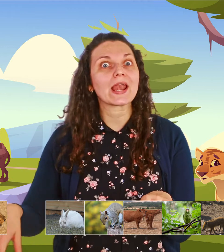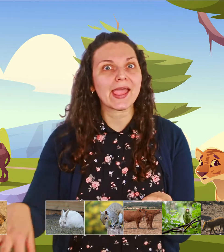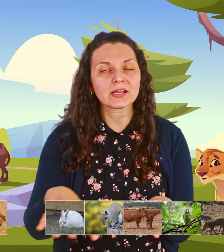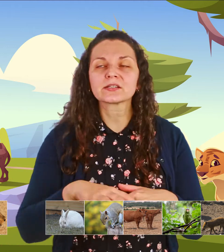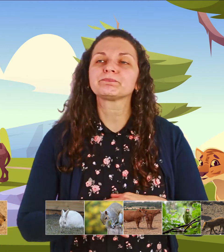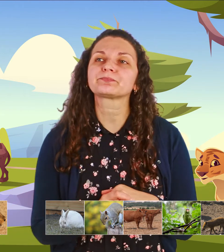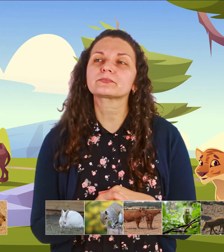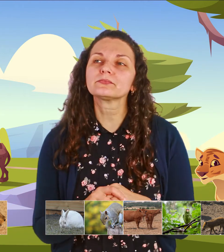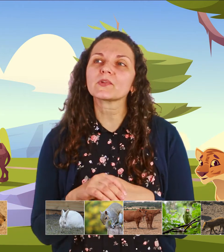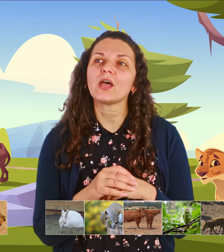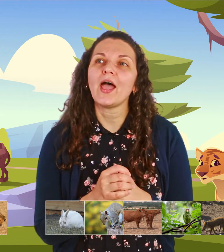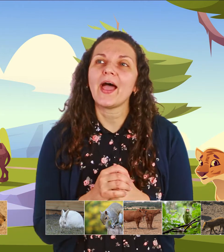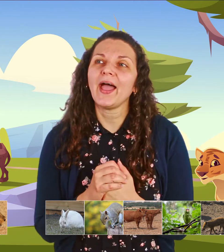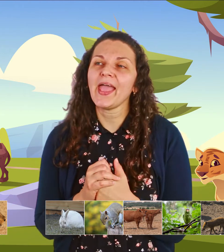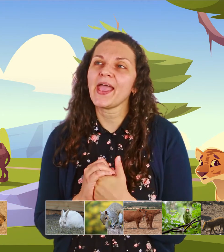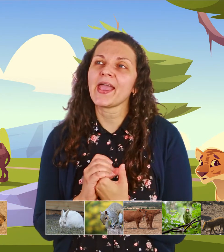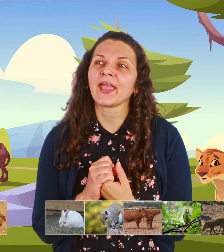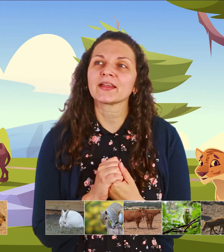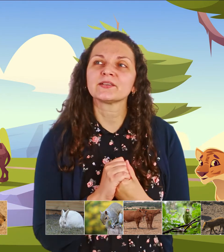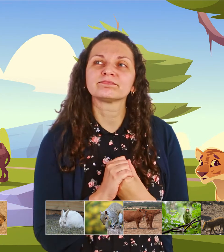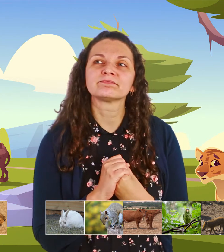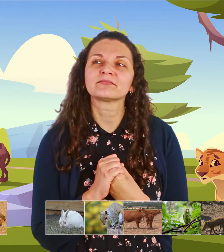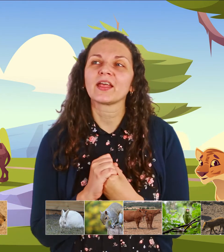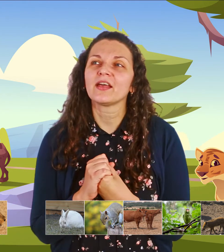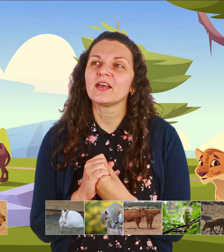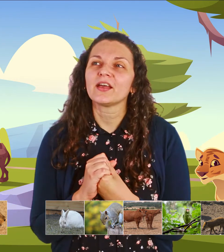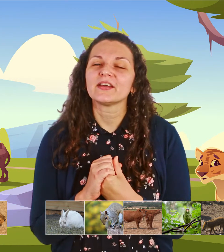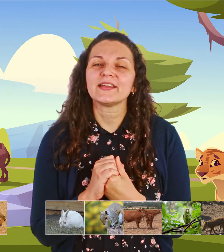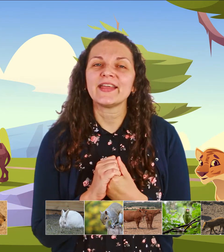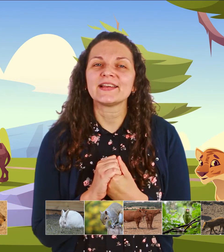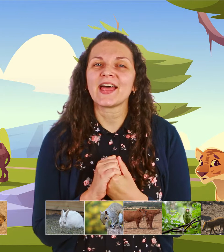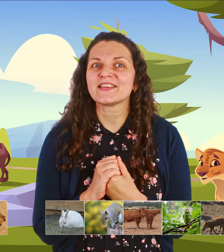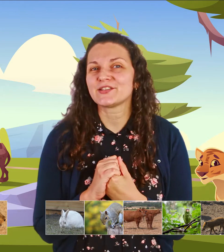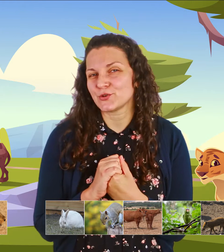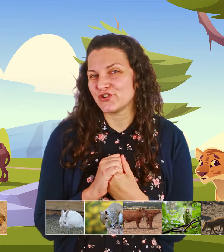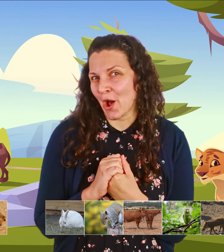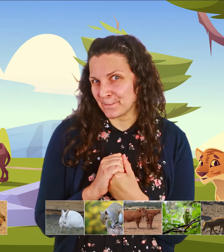land and it likes to jump